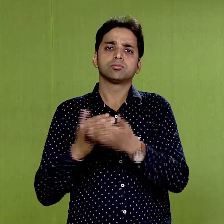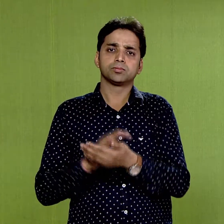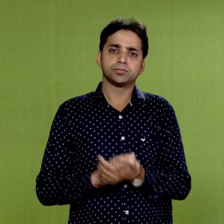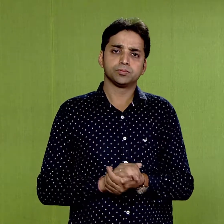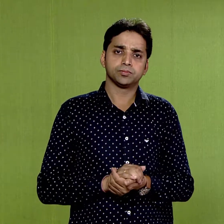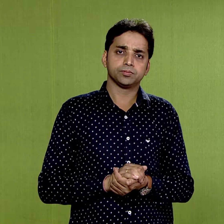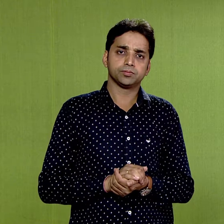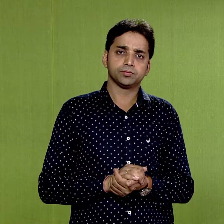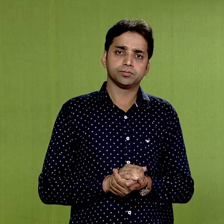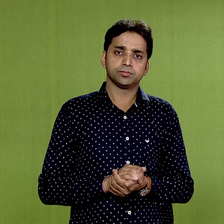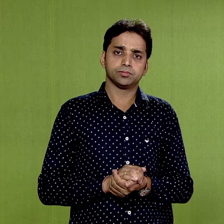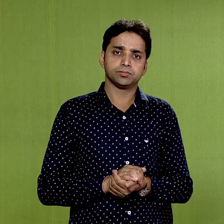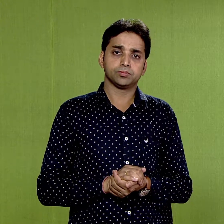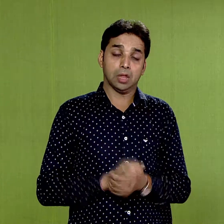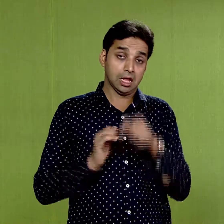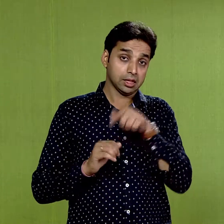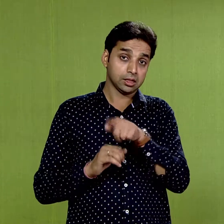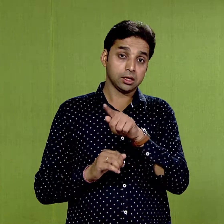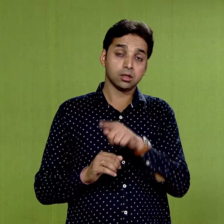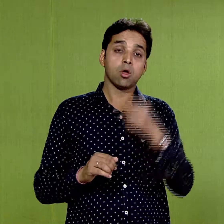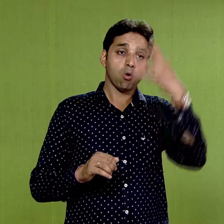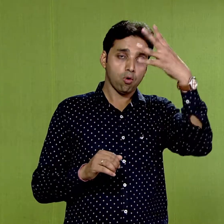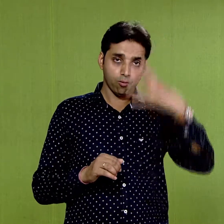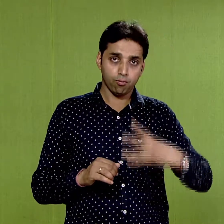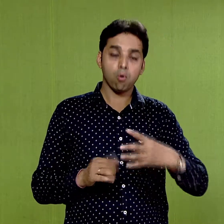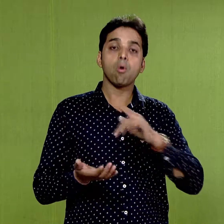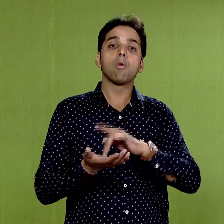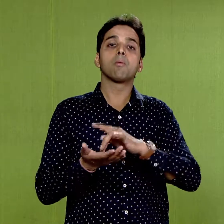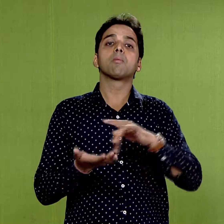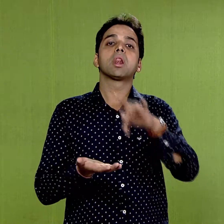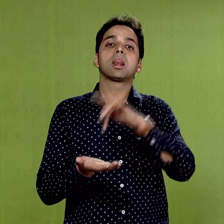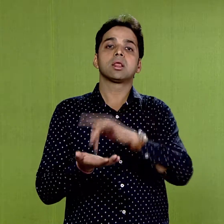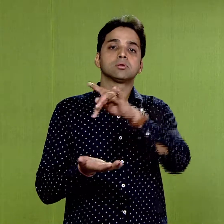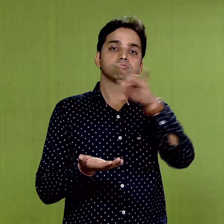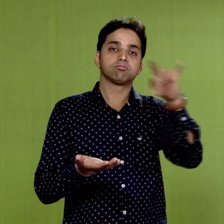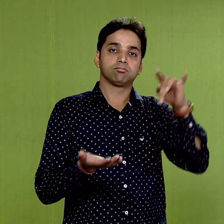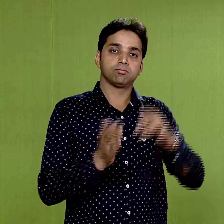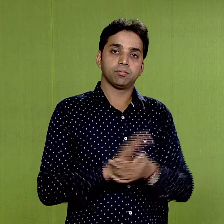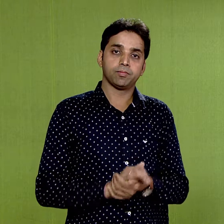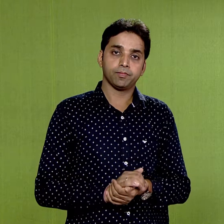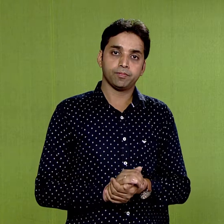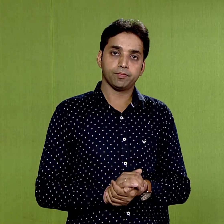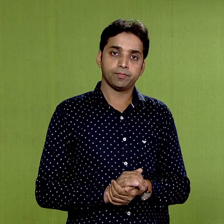while these four places, the first is